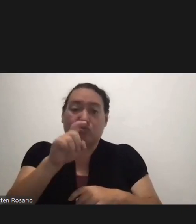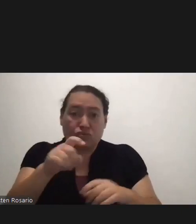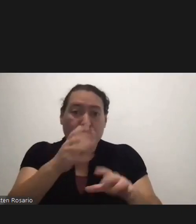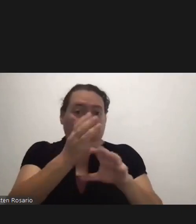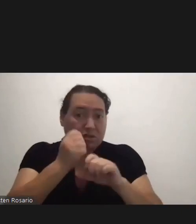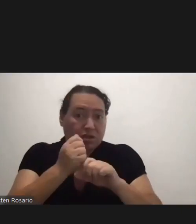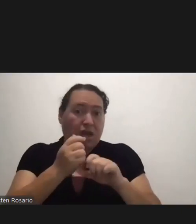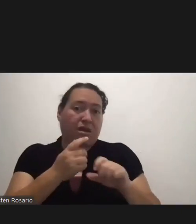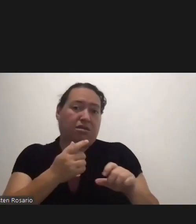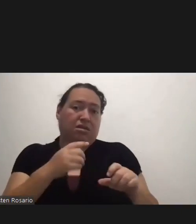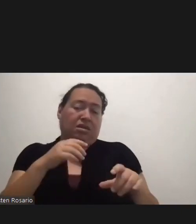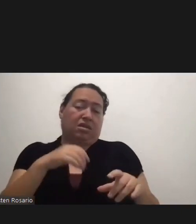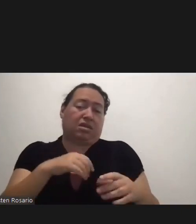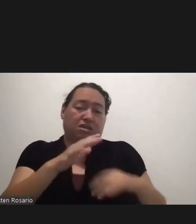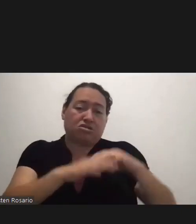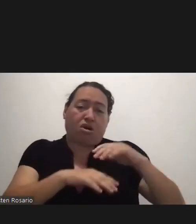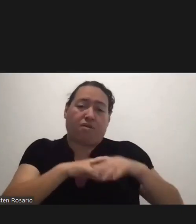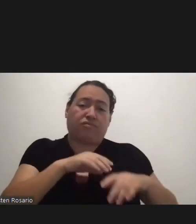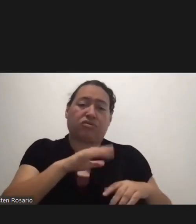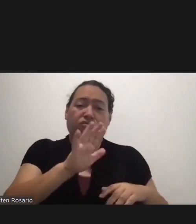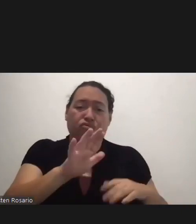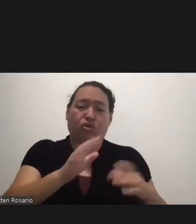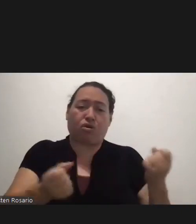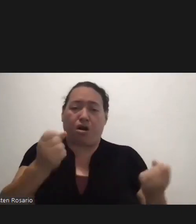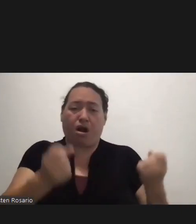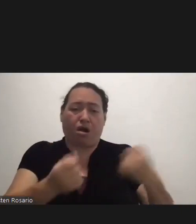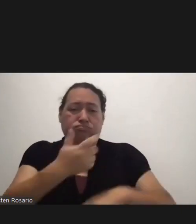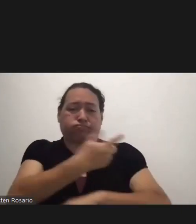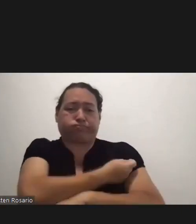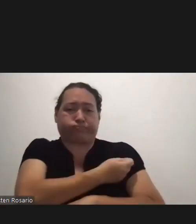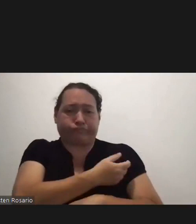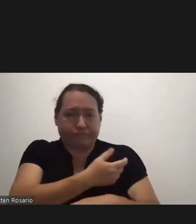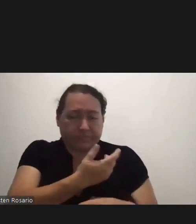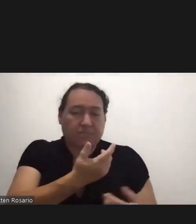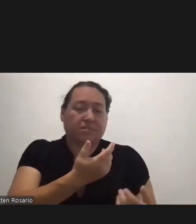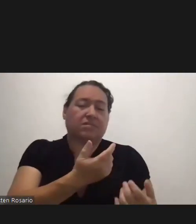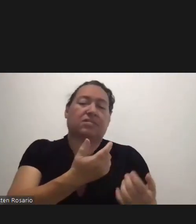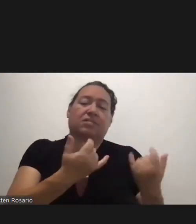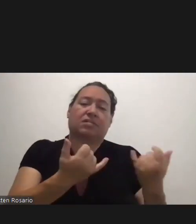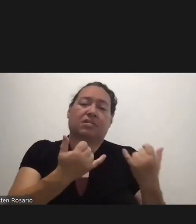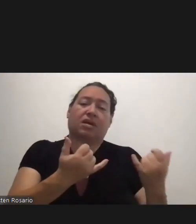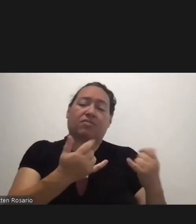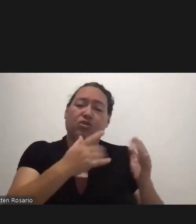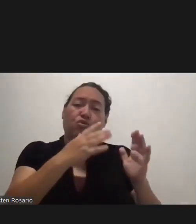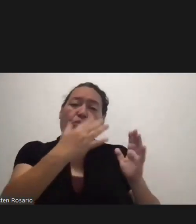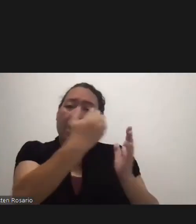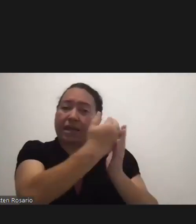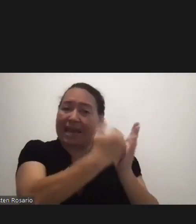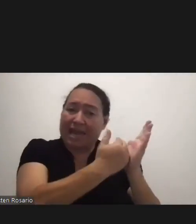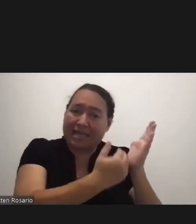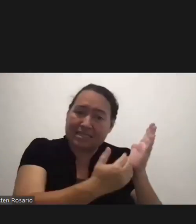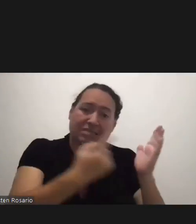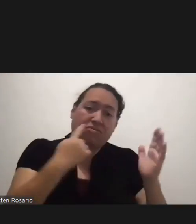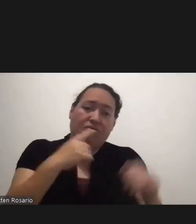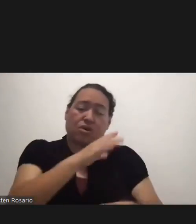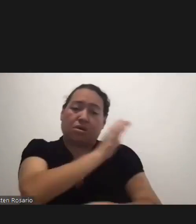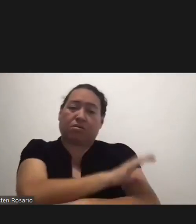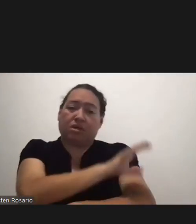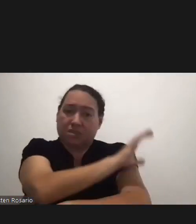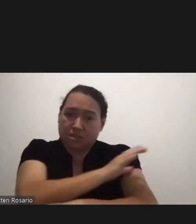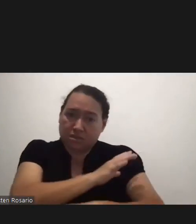comfort of your car For a complete list of vaccination clinics For the rest of the month Visit